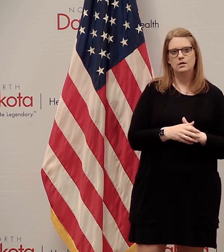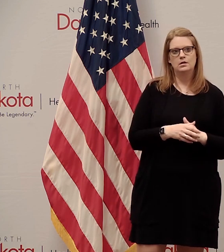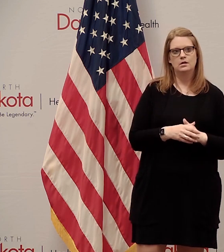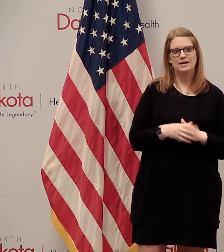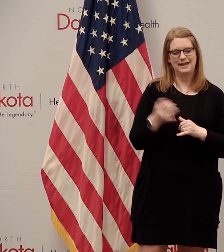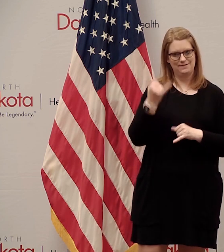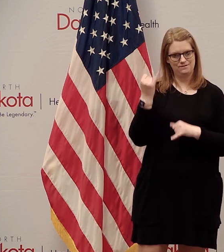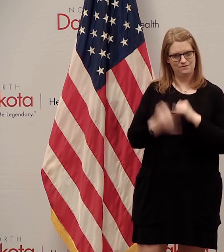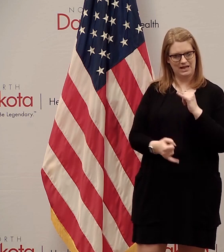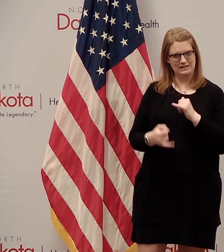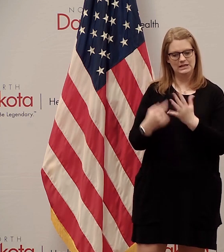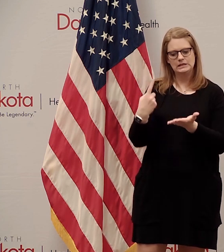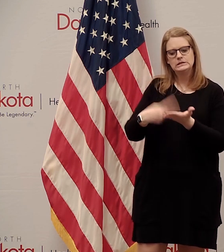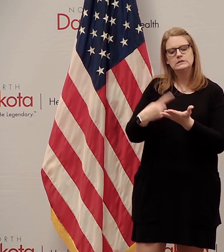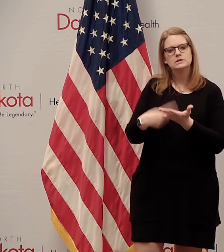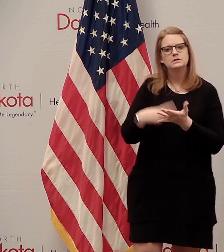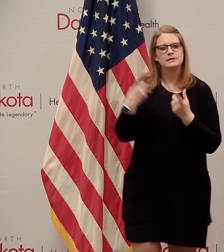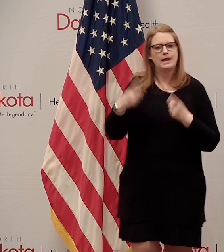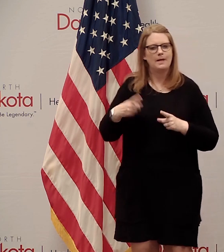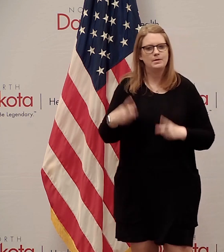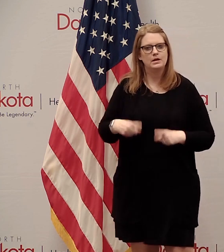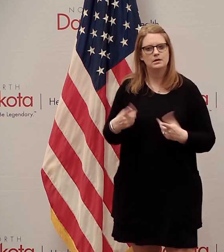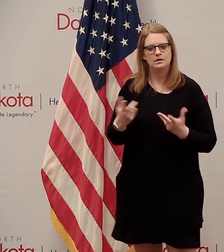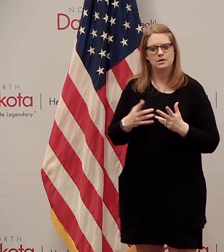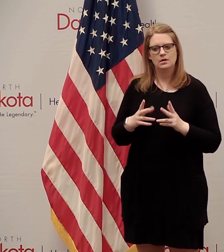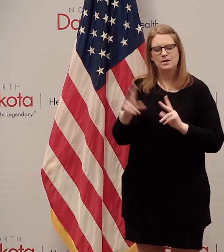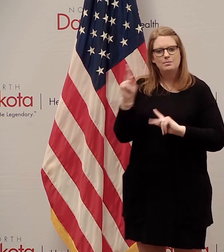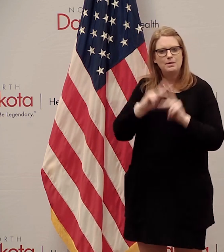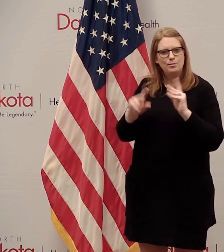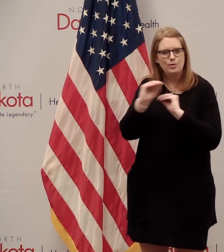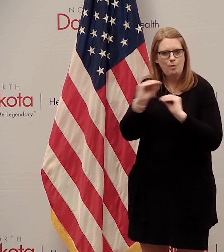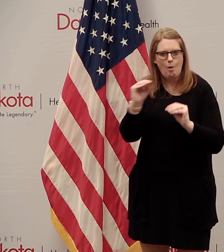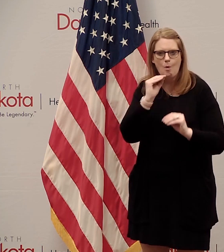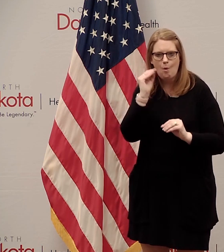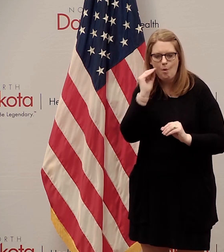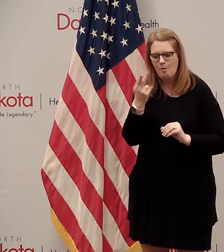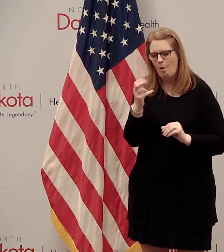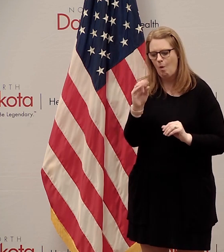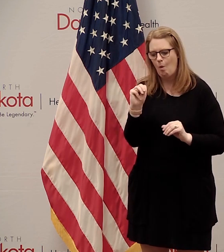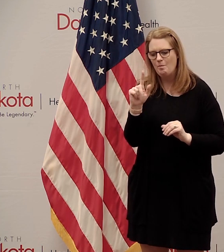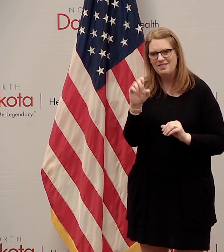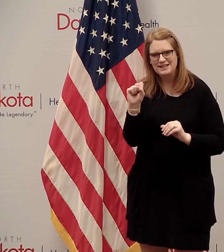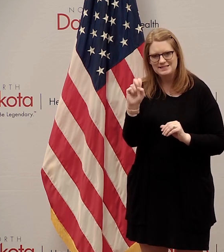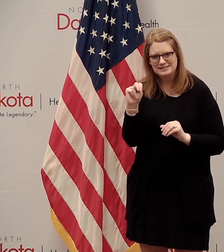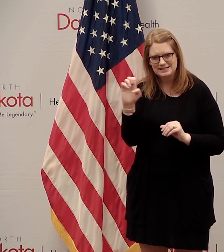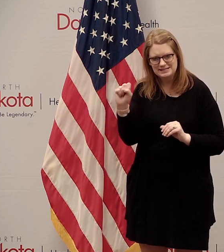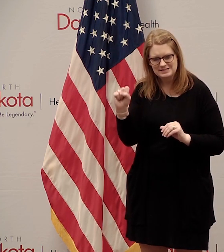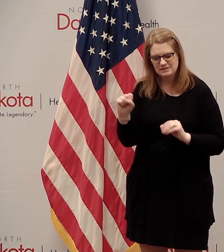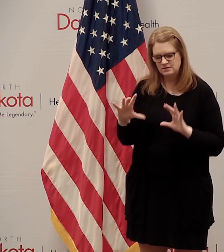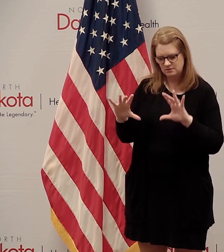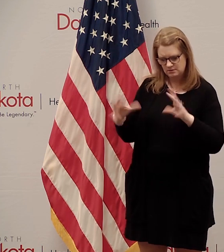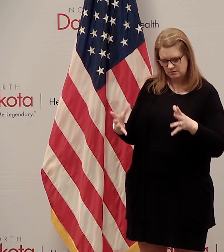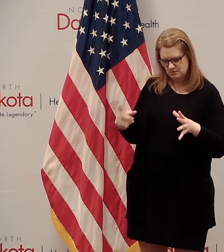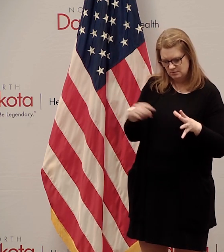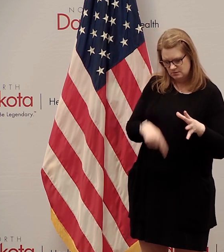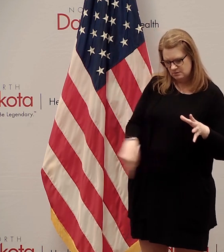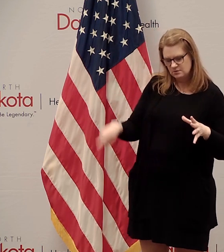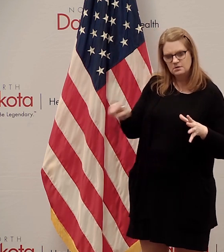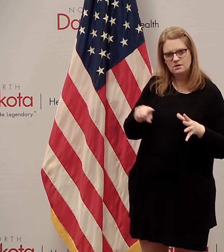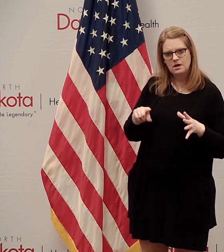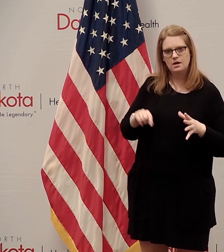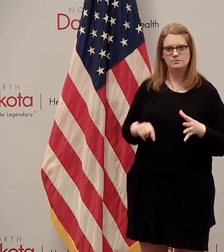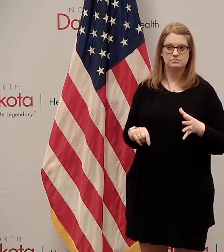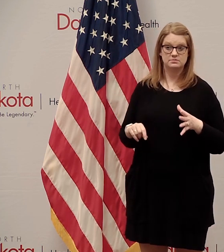Finally, want to talk a little bit about what's going on with the homelessness population. As many of you may not know, is we